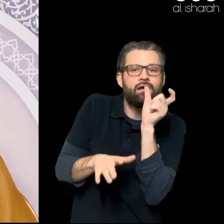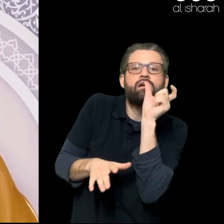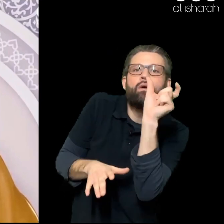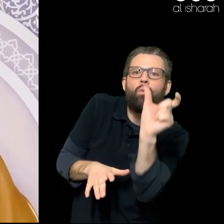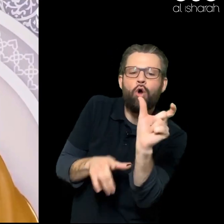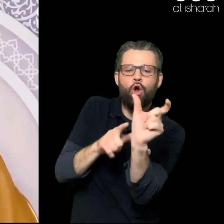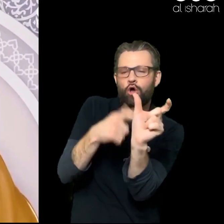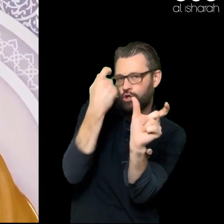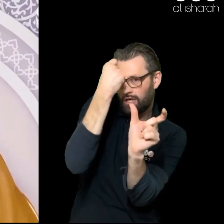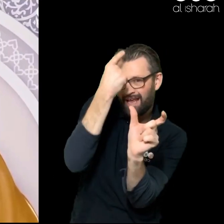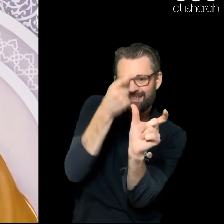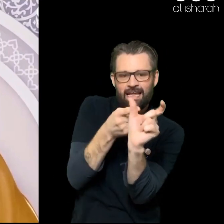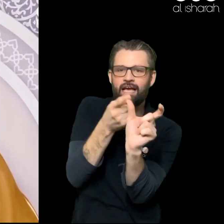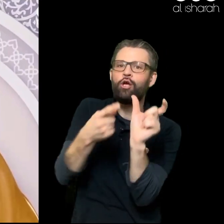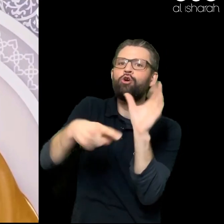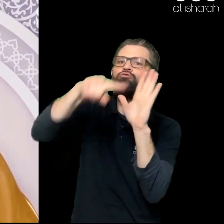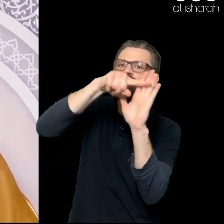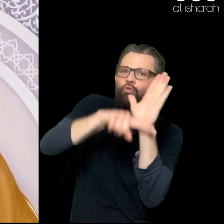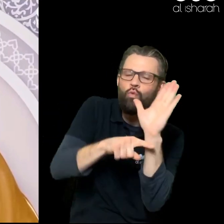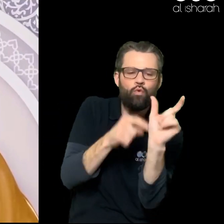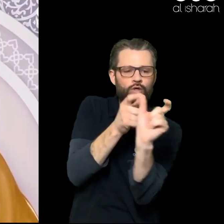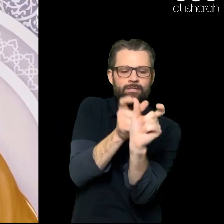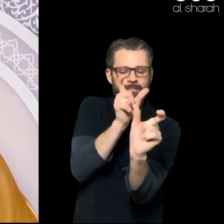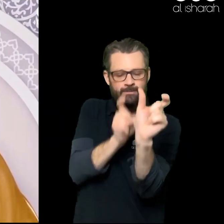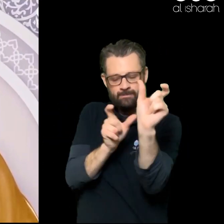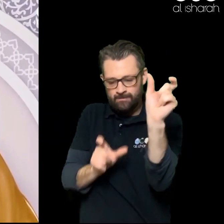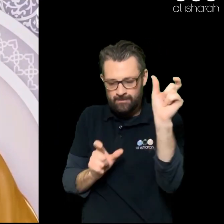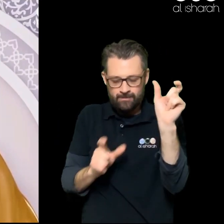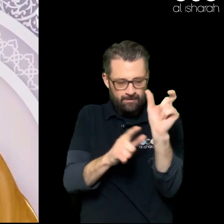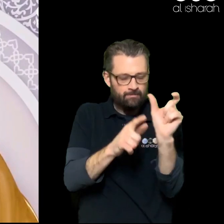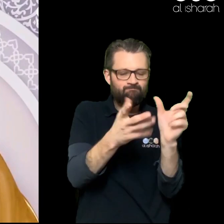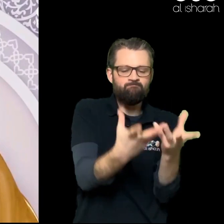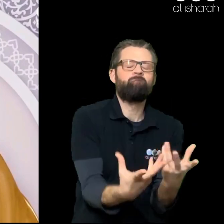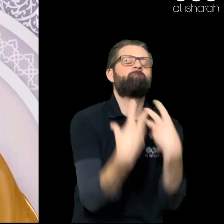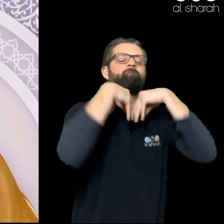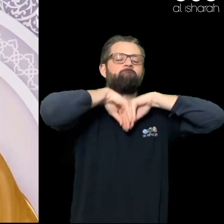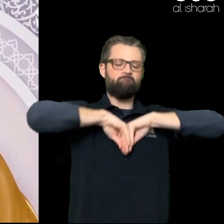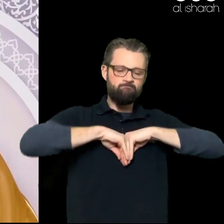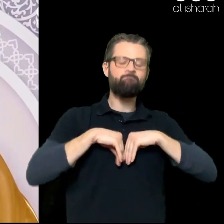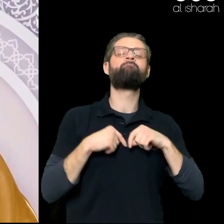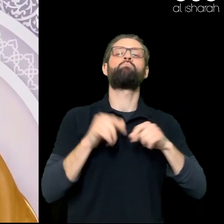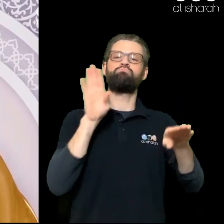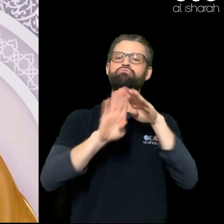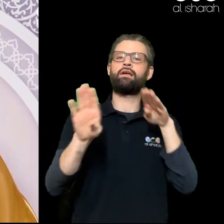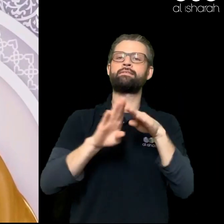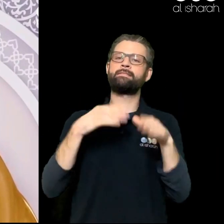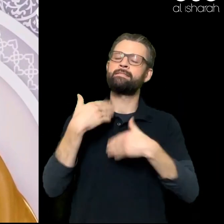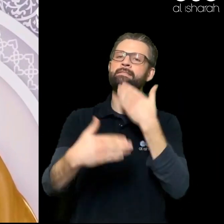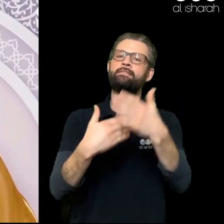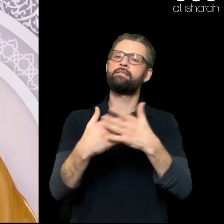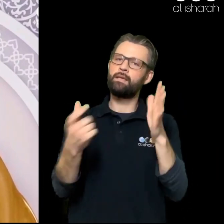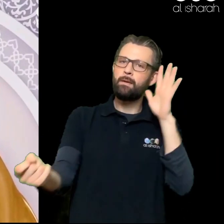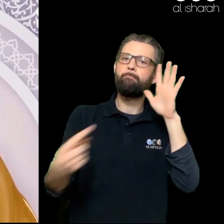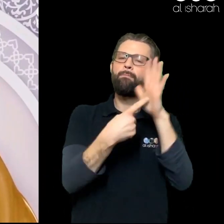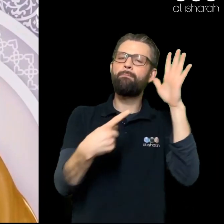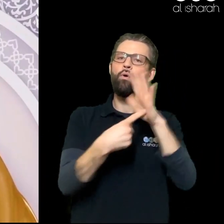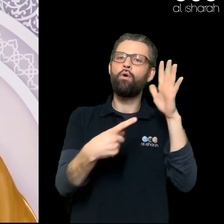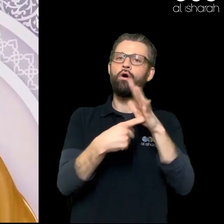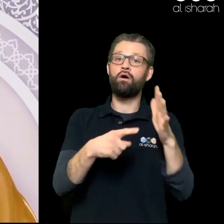through so much While we extend A hand of love to those A hand of love And understanding Care and